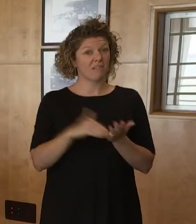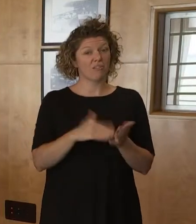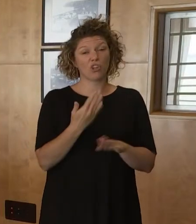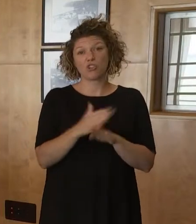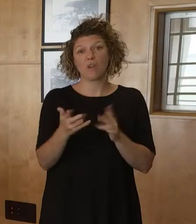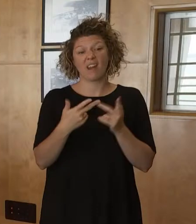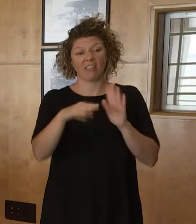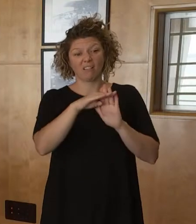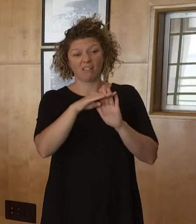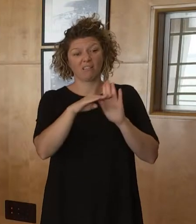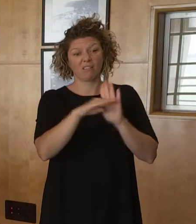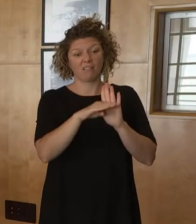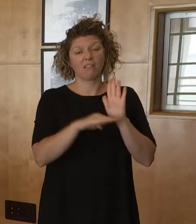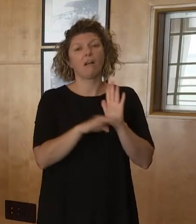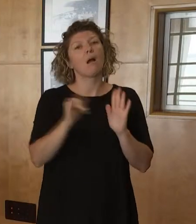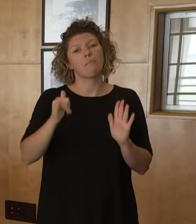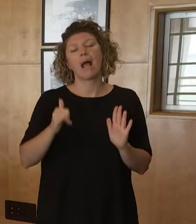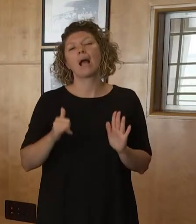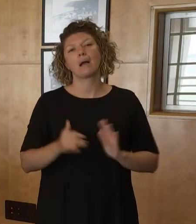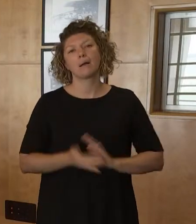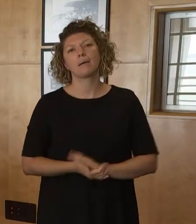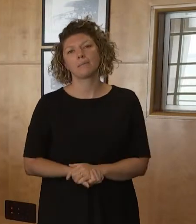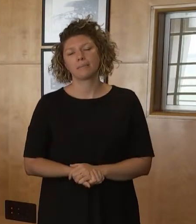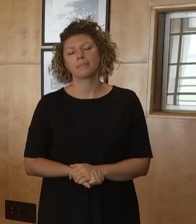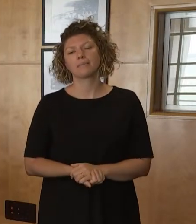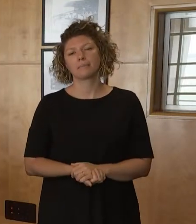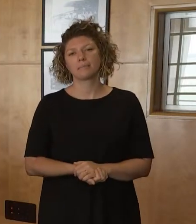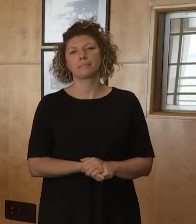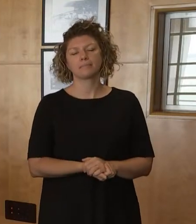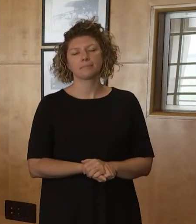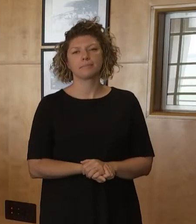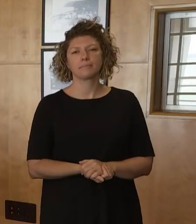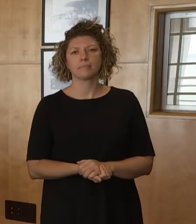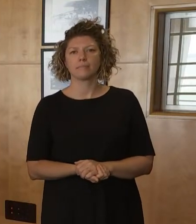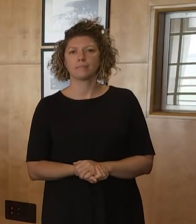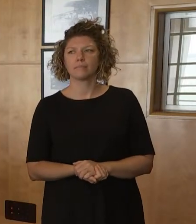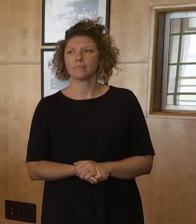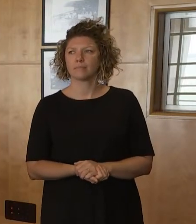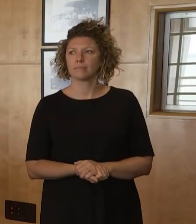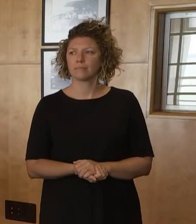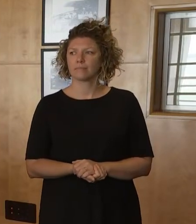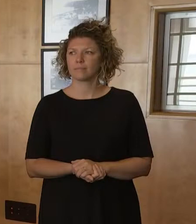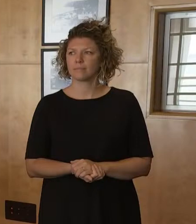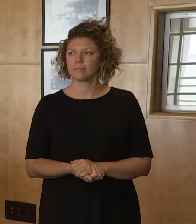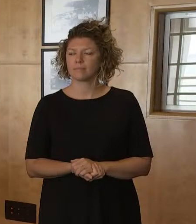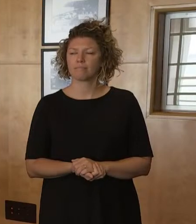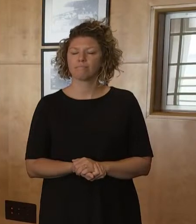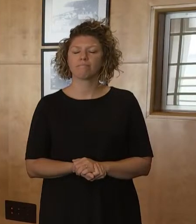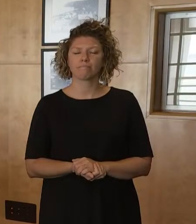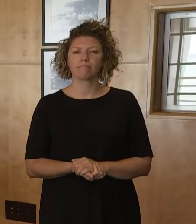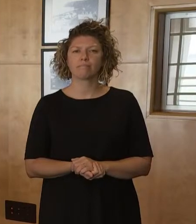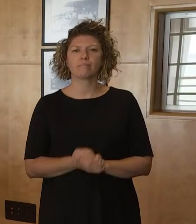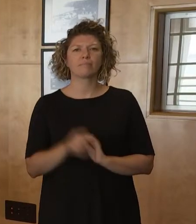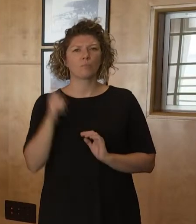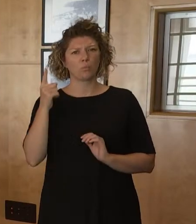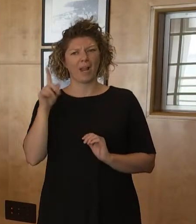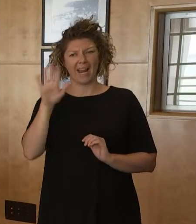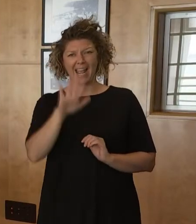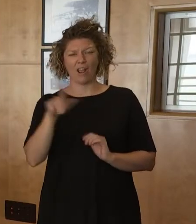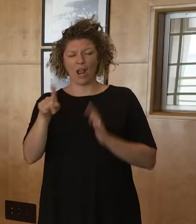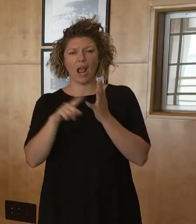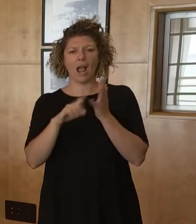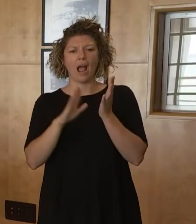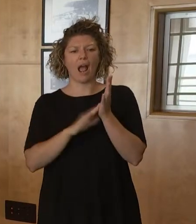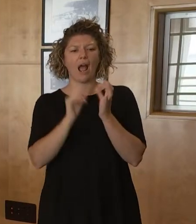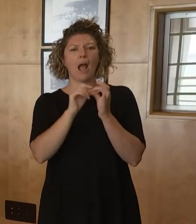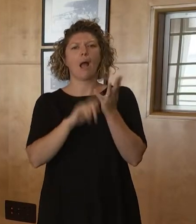or further changes going forward. And Botowatch is a place that has no telco, no airstrip, and is obviously limited road